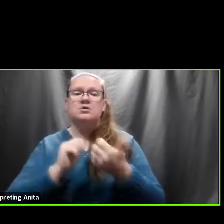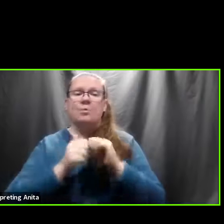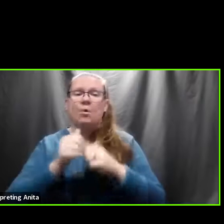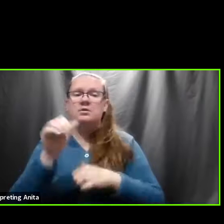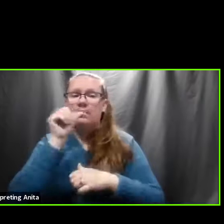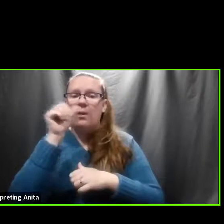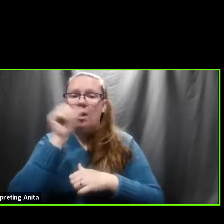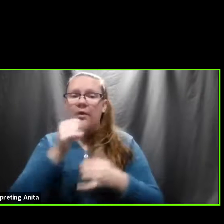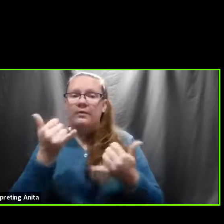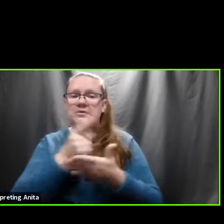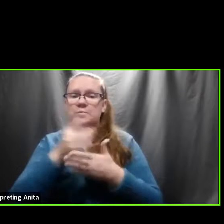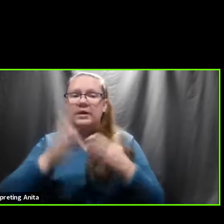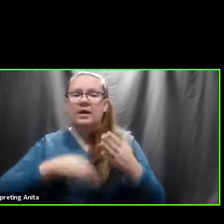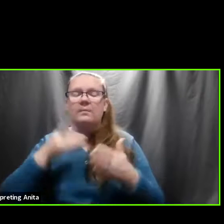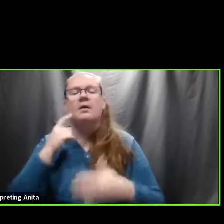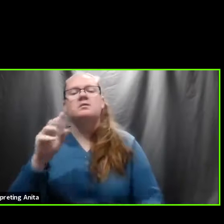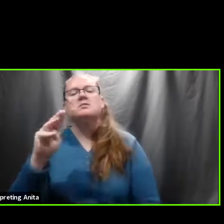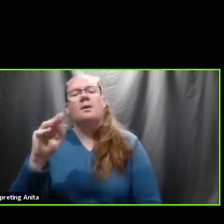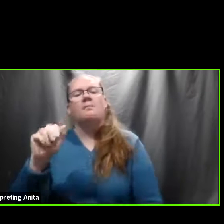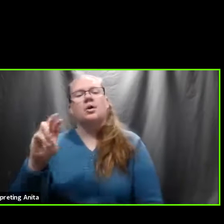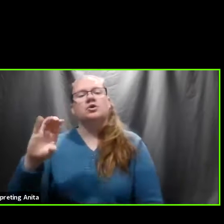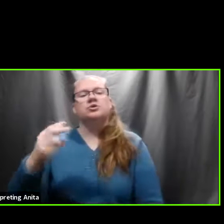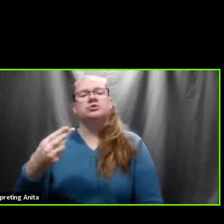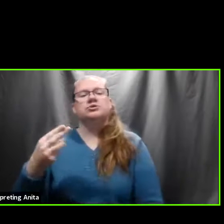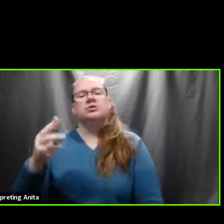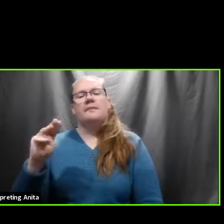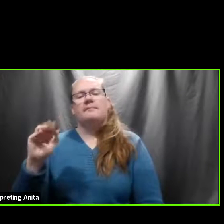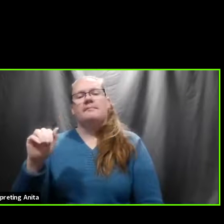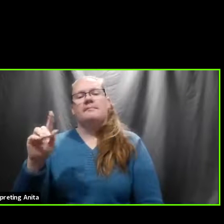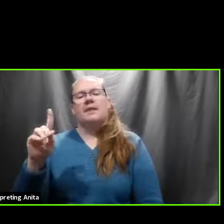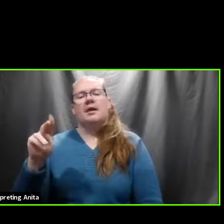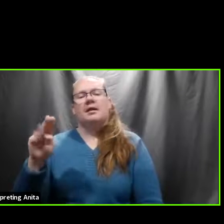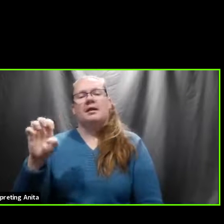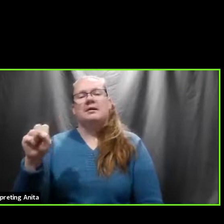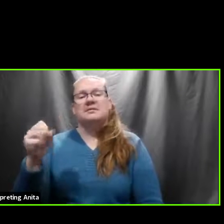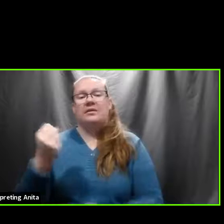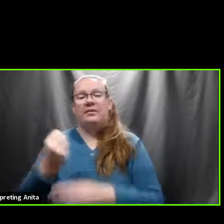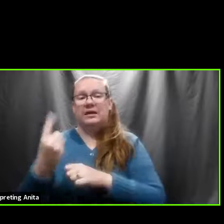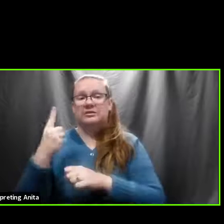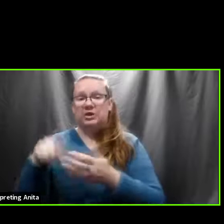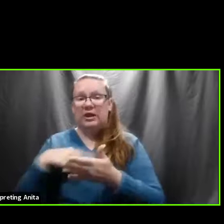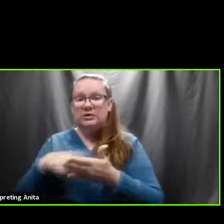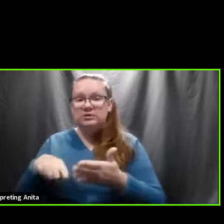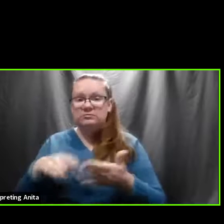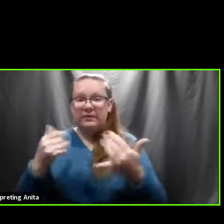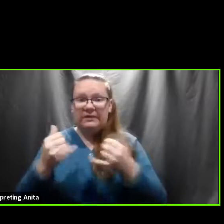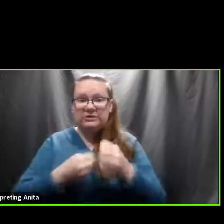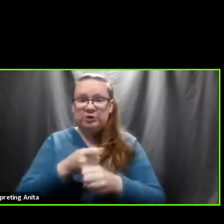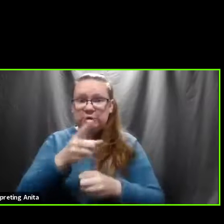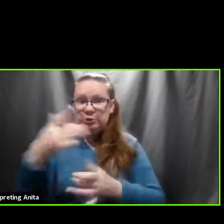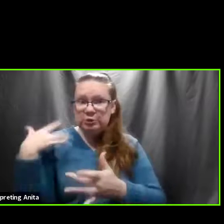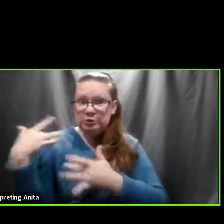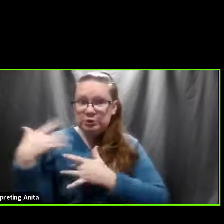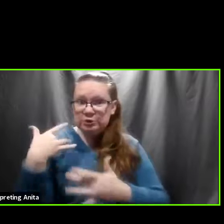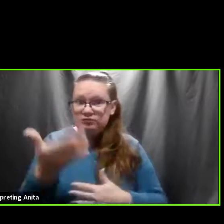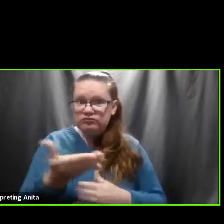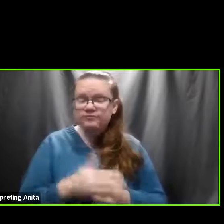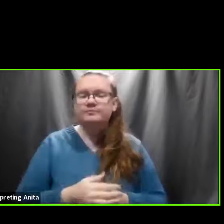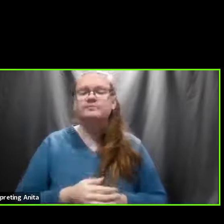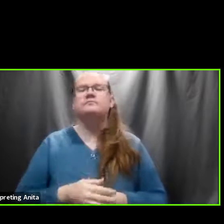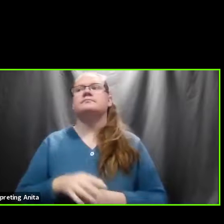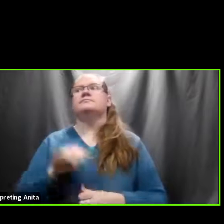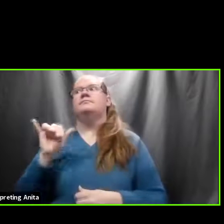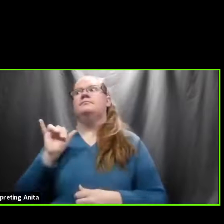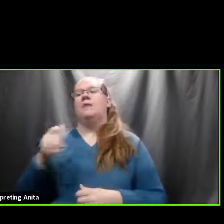it was canceled last year. So, uh, actually we, uh, we, we contacted, uh, some local officials today